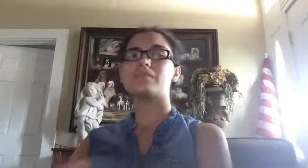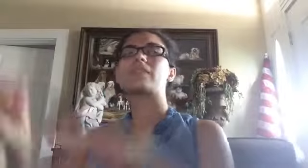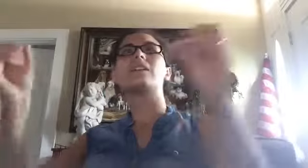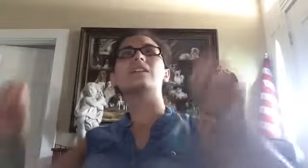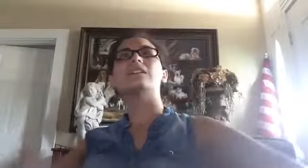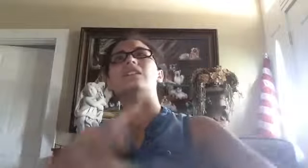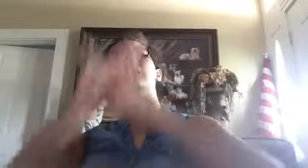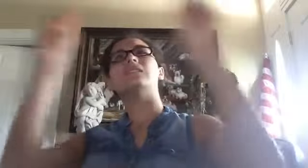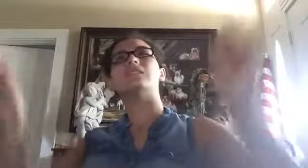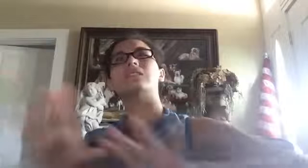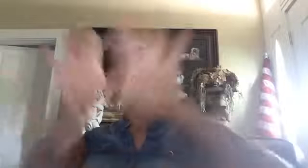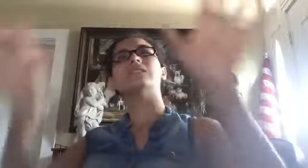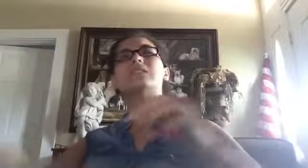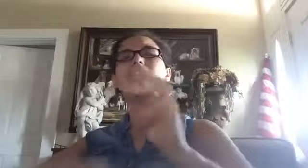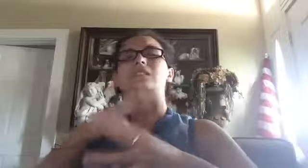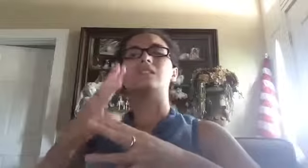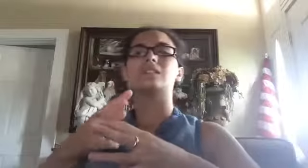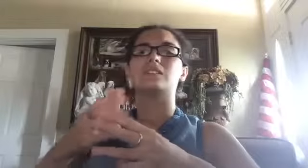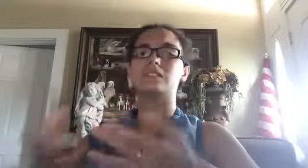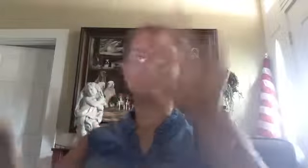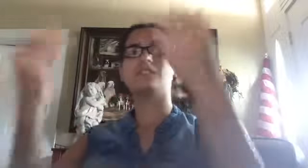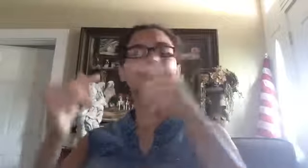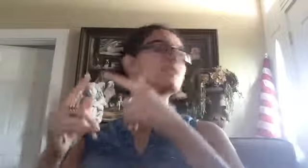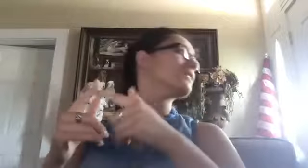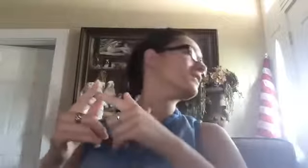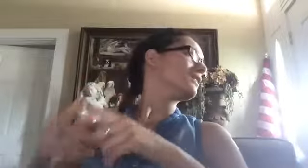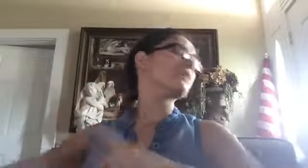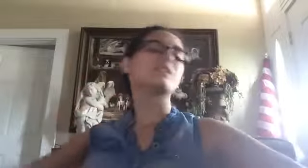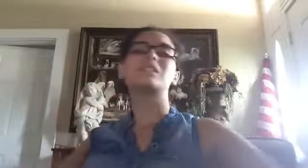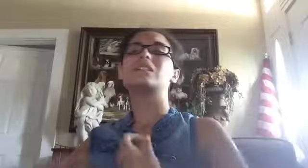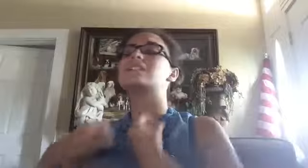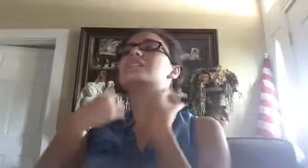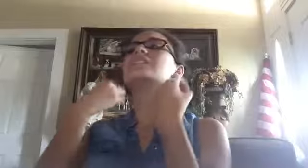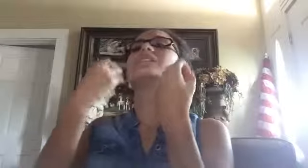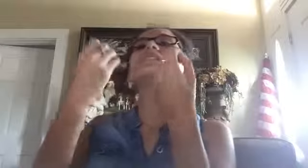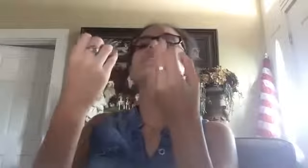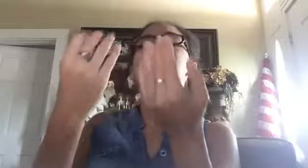Oh, great light of the world, come to impart